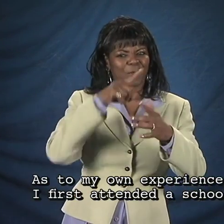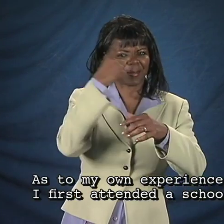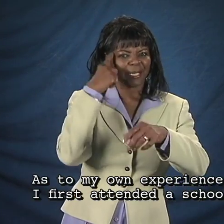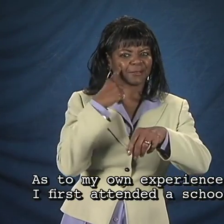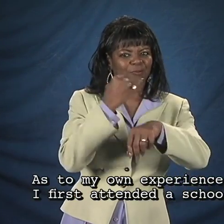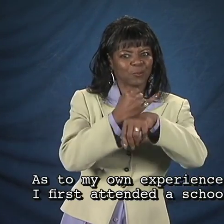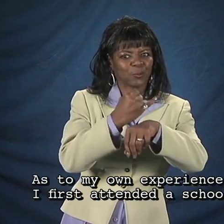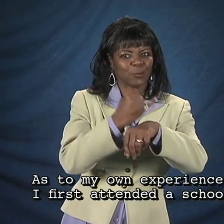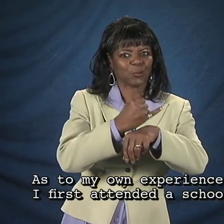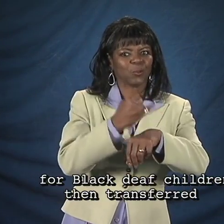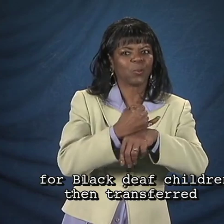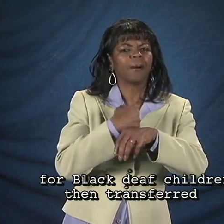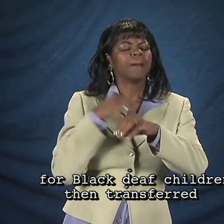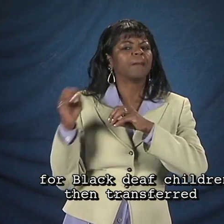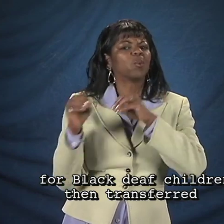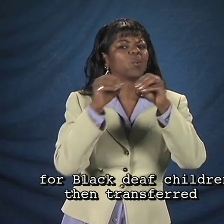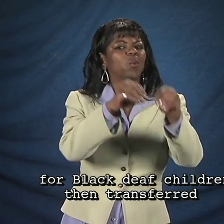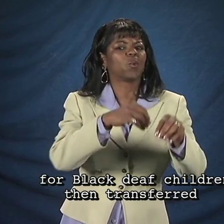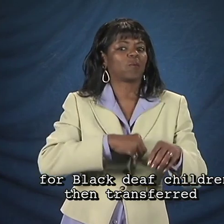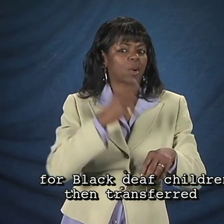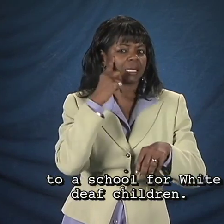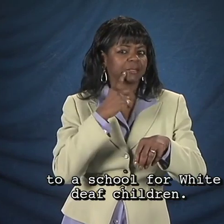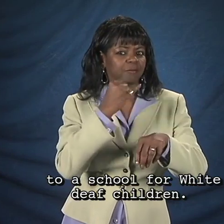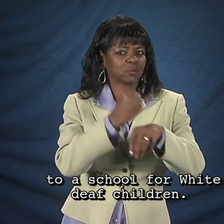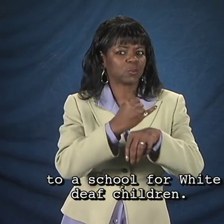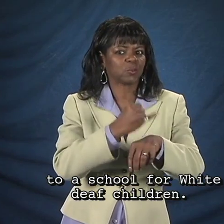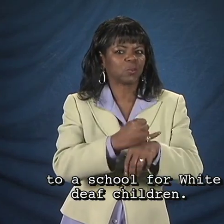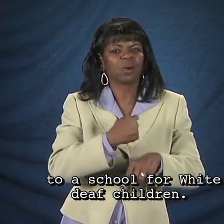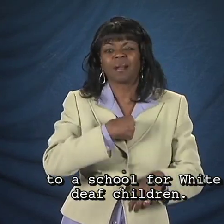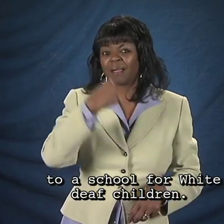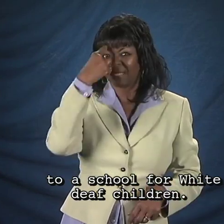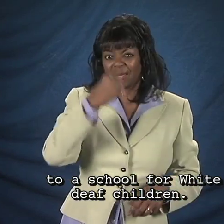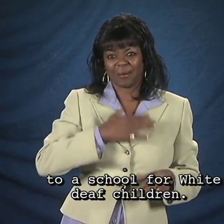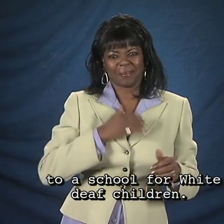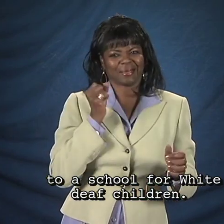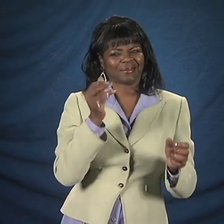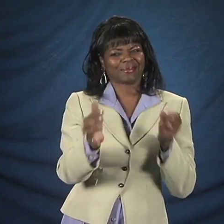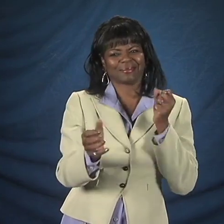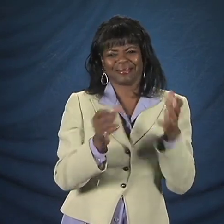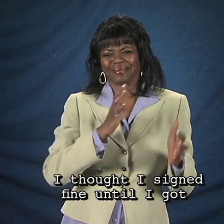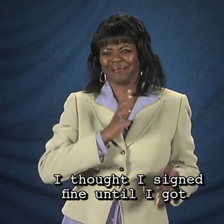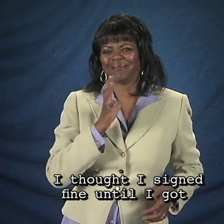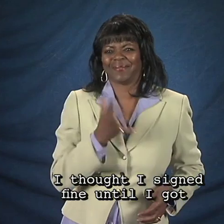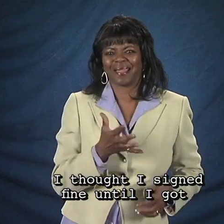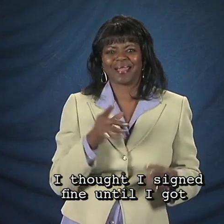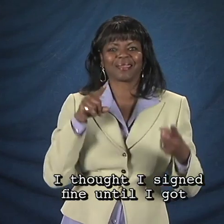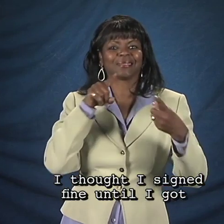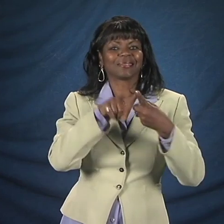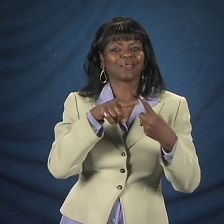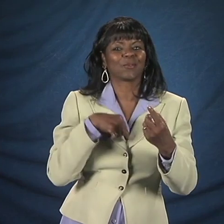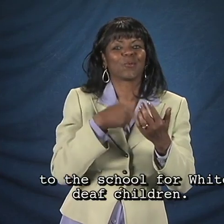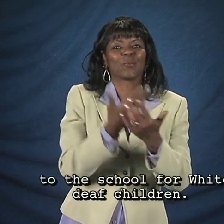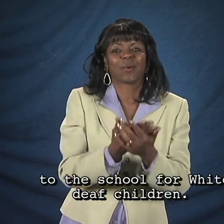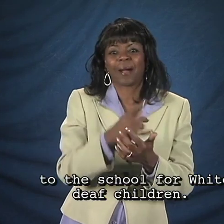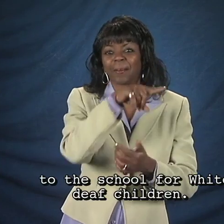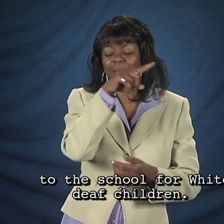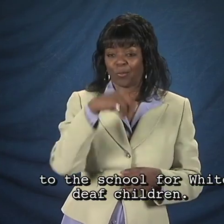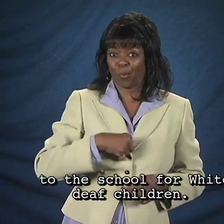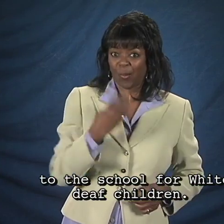first attended a school for Black Deaf children, then transferred to a school for White Deaf children. I thought I signed fine until I got to the school for White Deaf